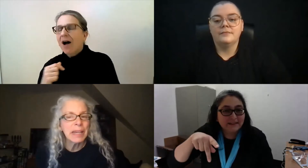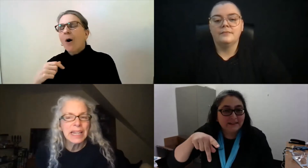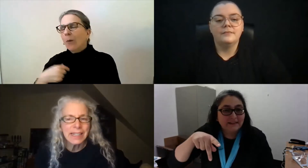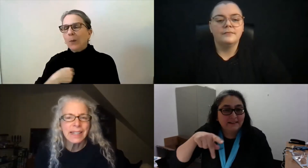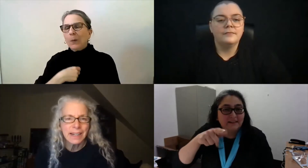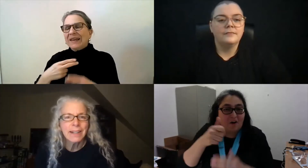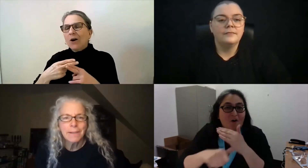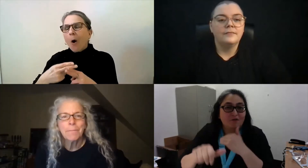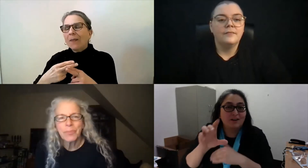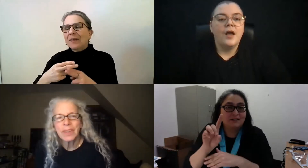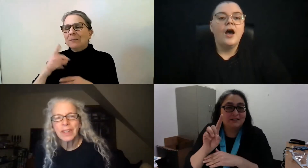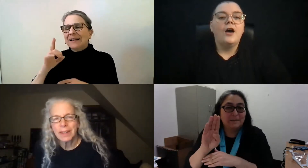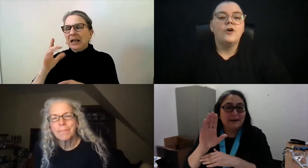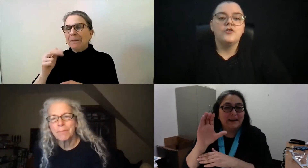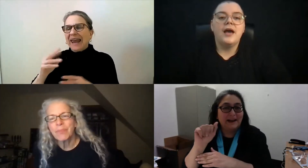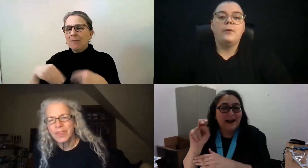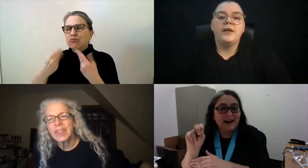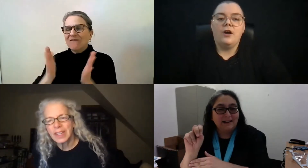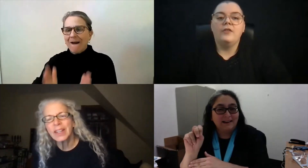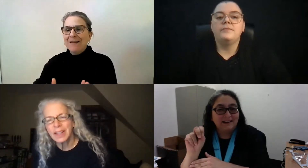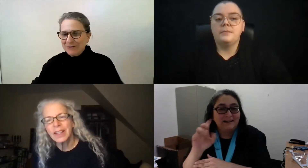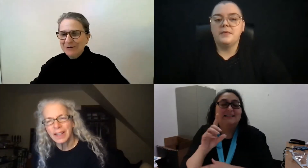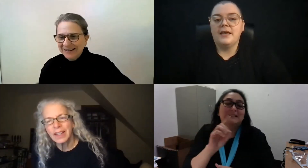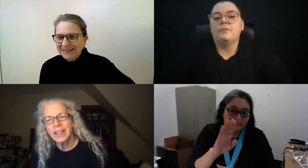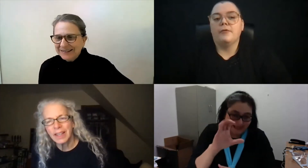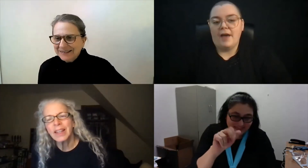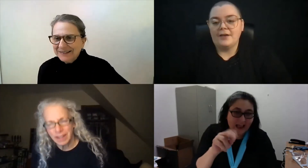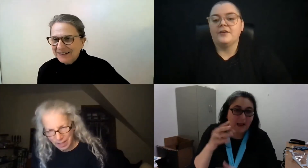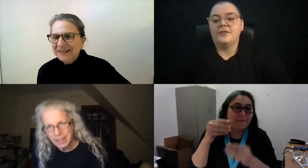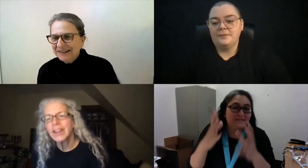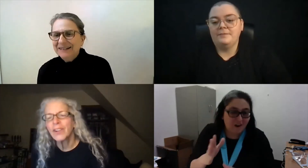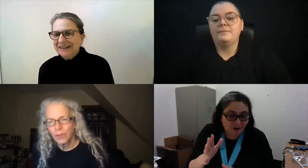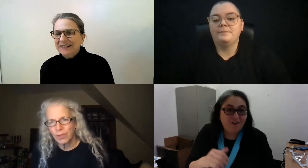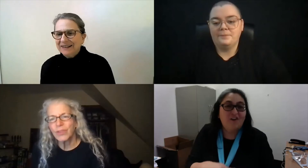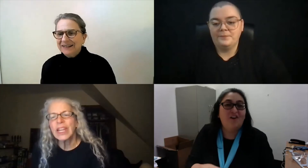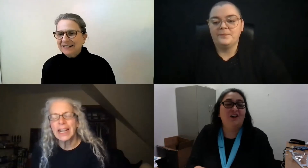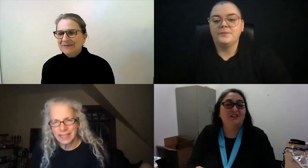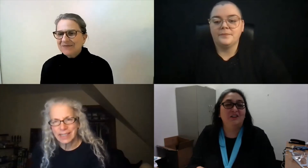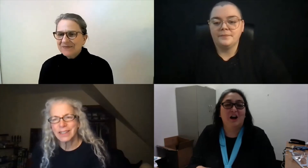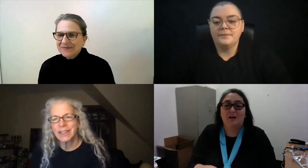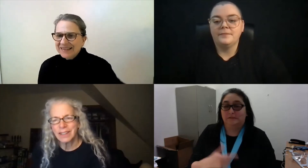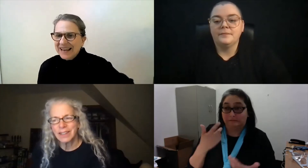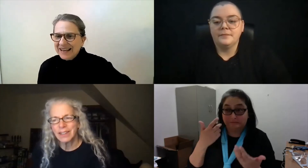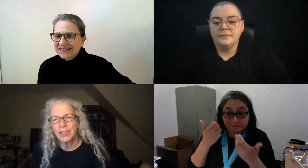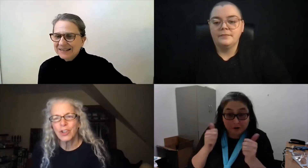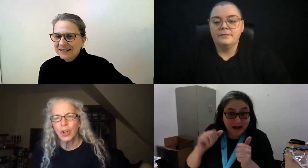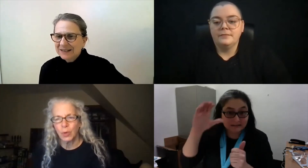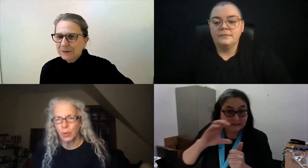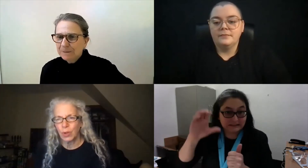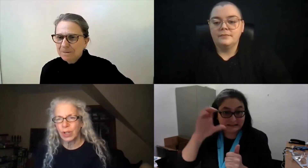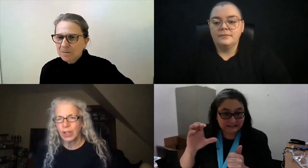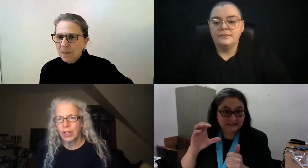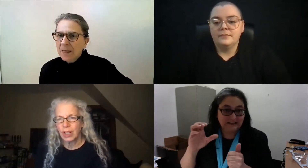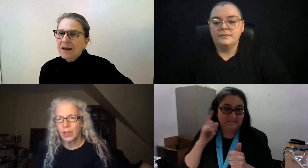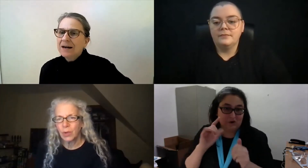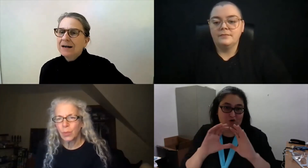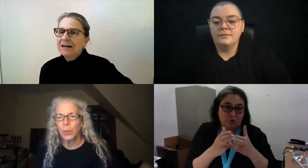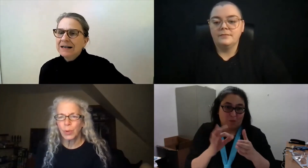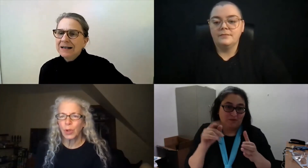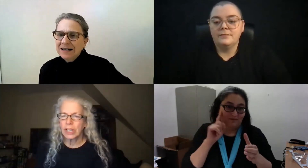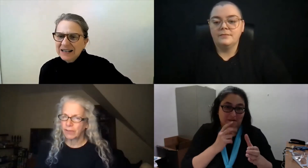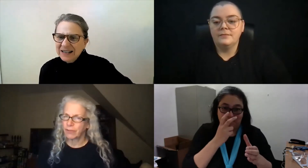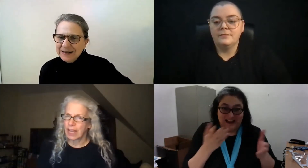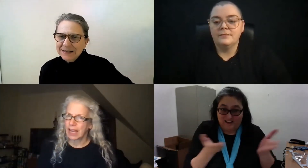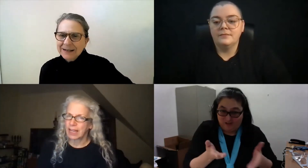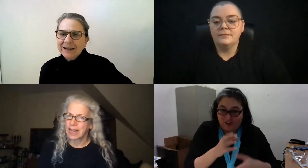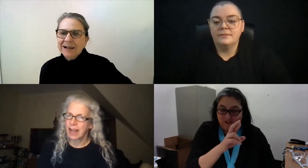SSPs. Yeah, we call them DB-CAN providers. Yes. So we